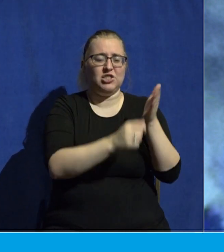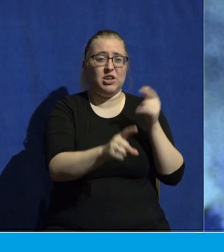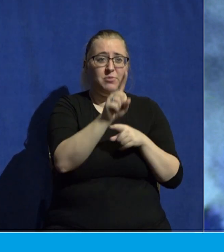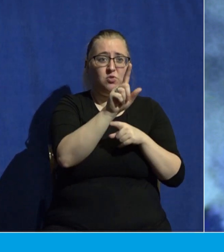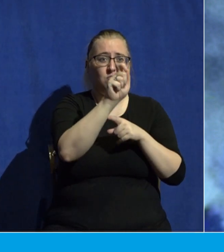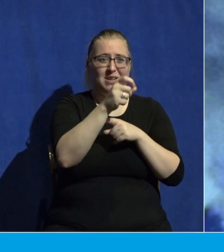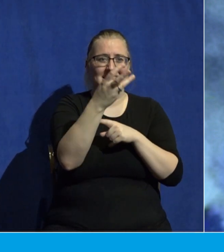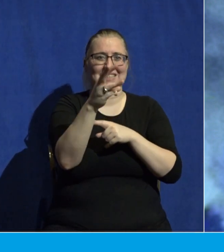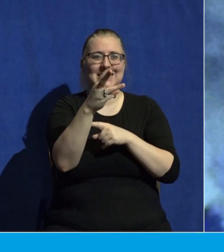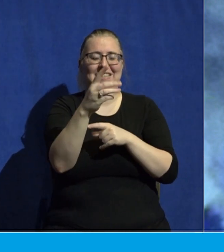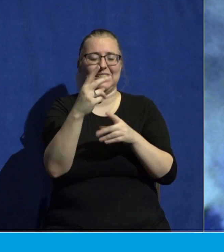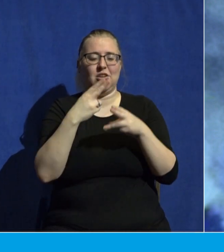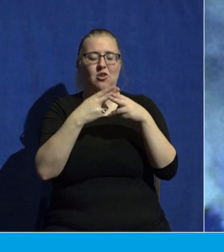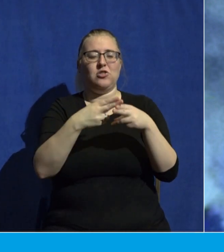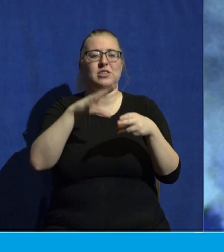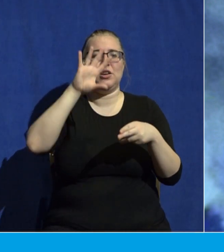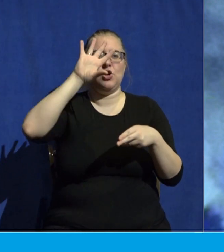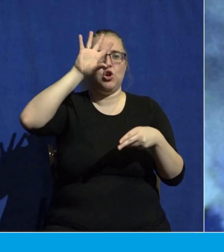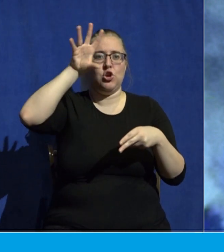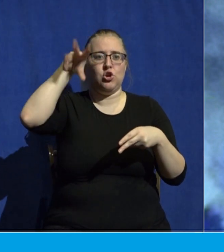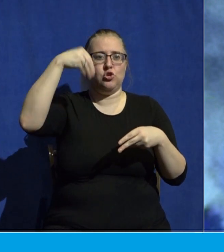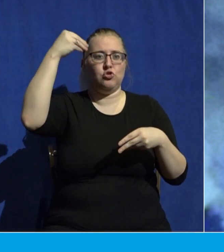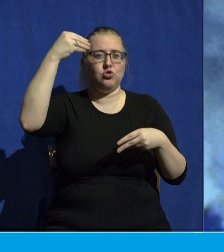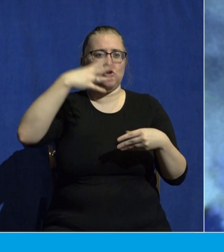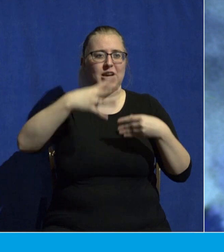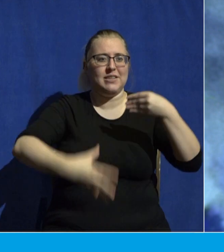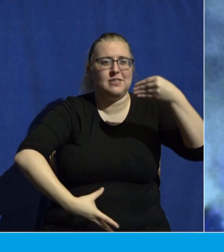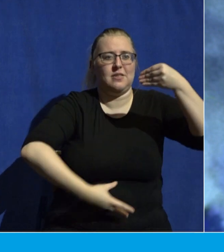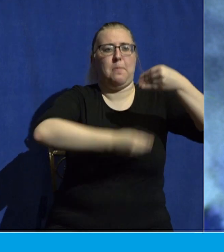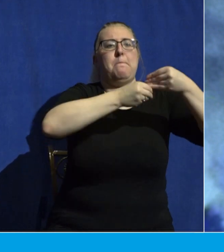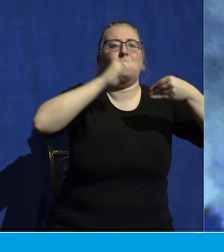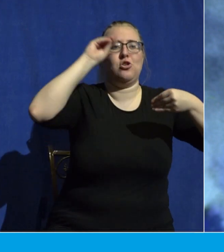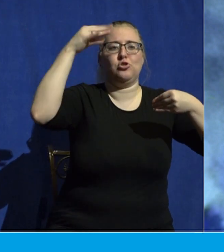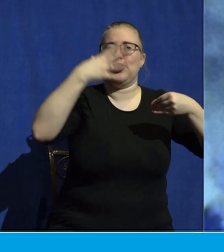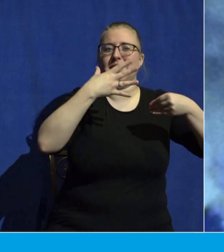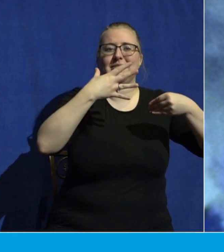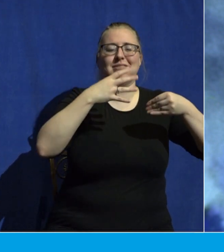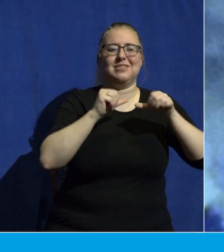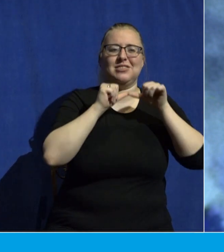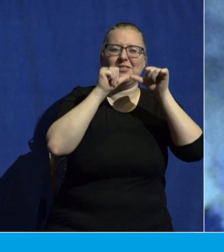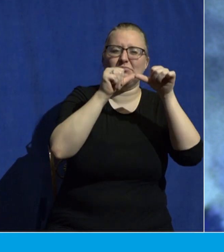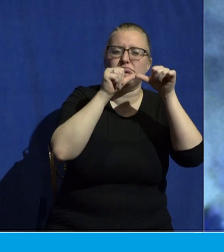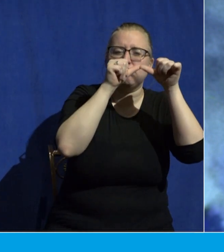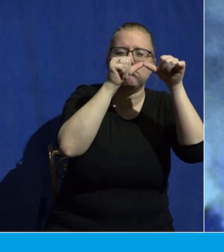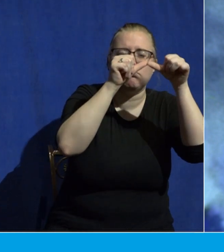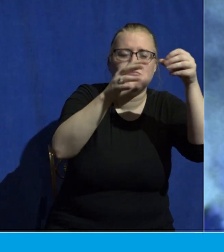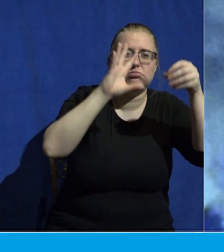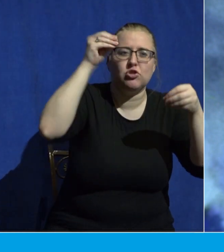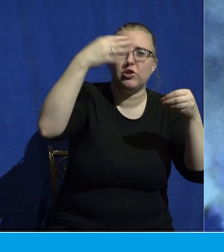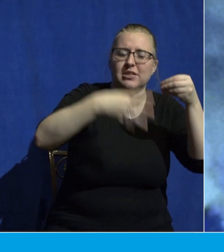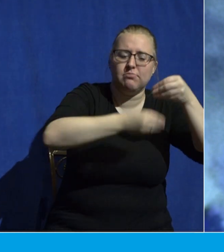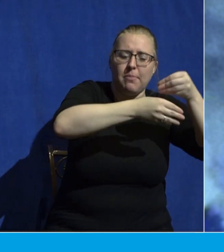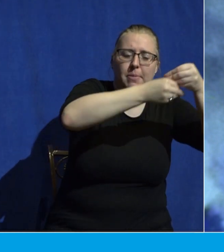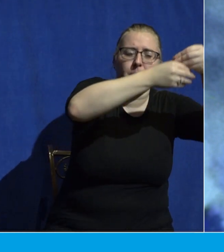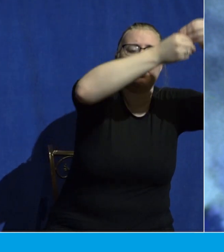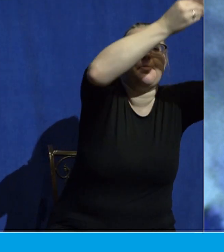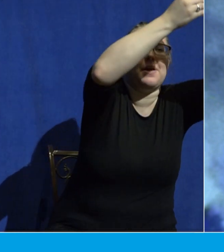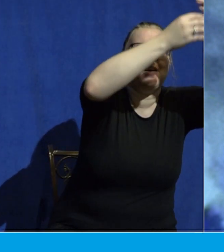upon grace. I love that phrase. Endless grace. Believe in him. Believe in